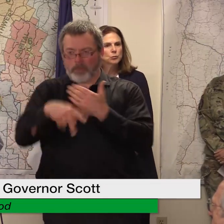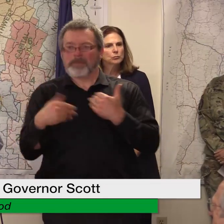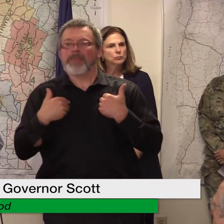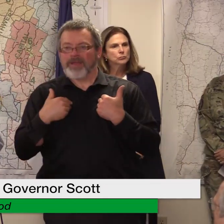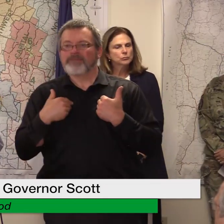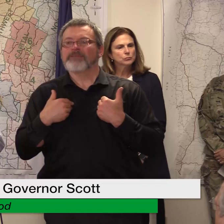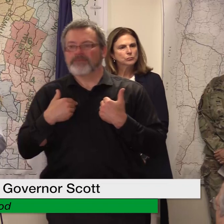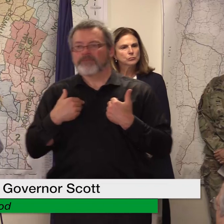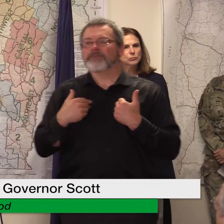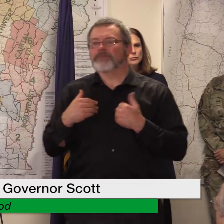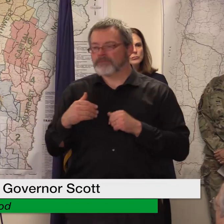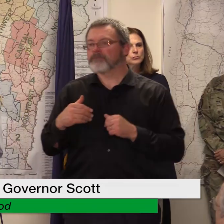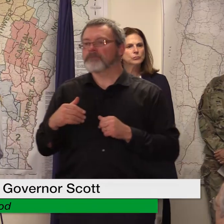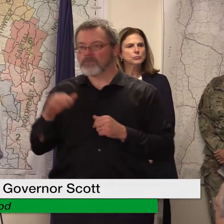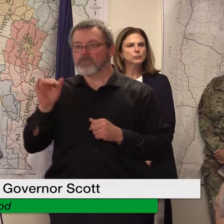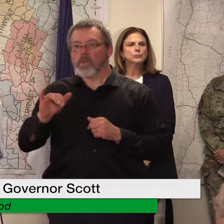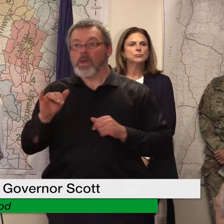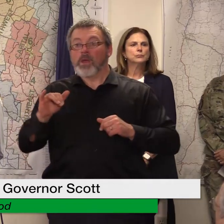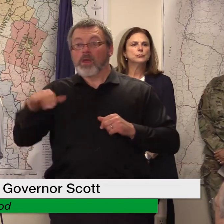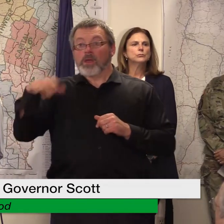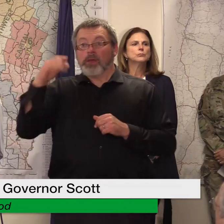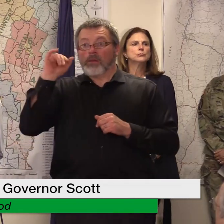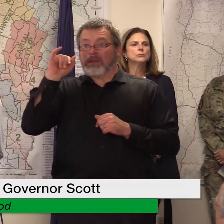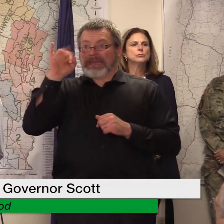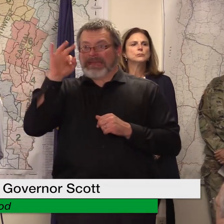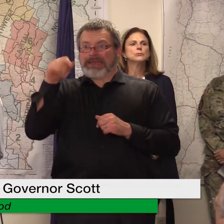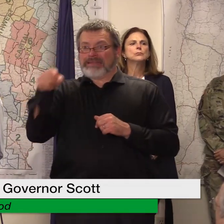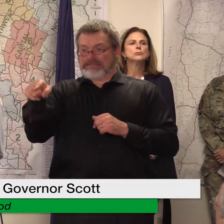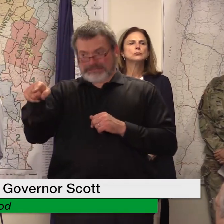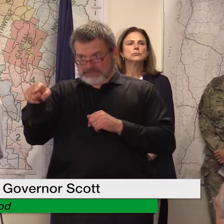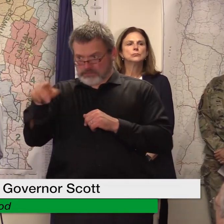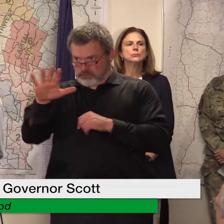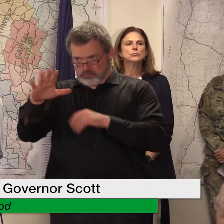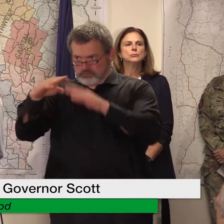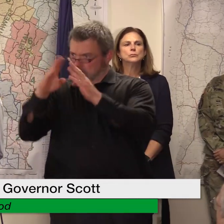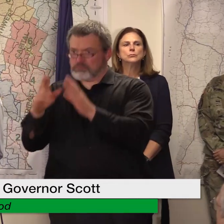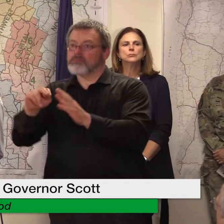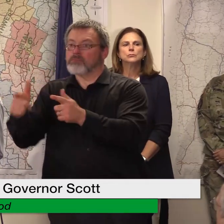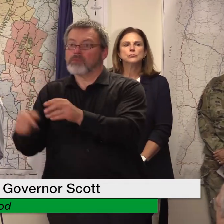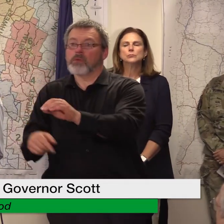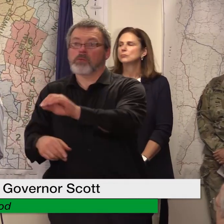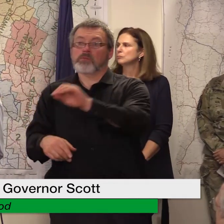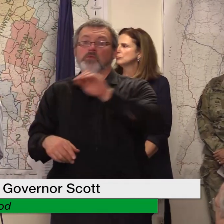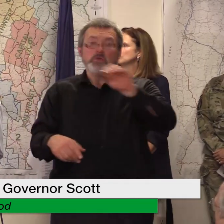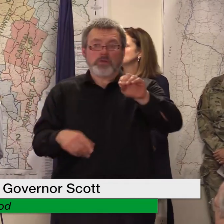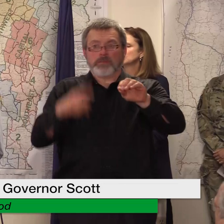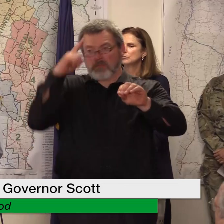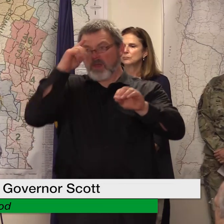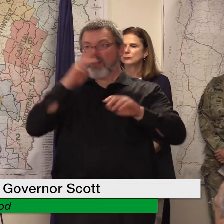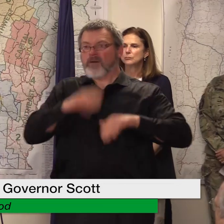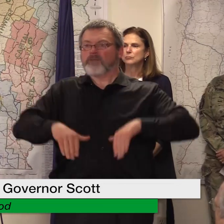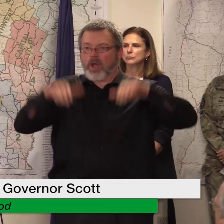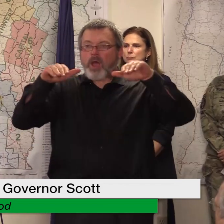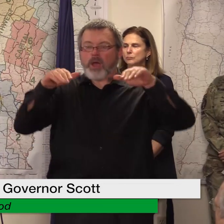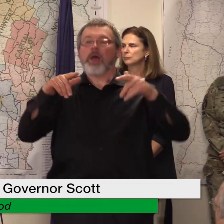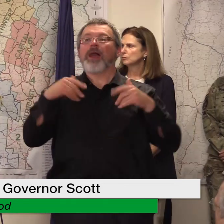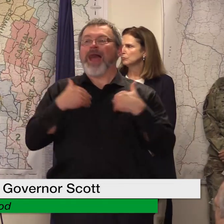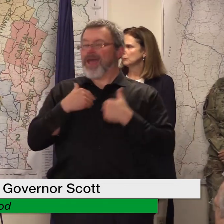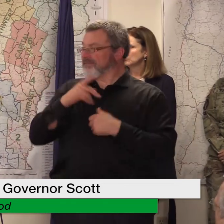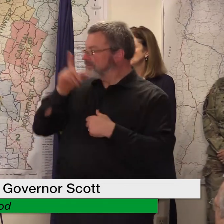some of that but if you're displaced uh from your home uh due to the flooding uh then there is fema